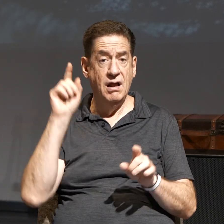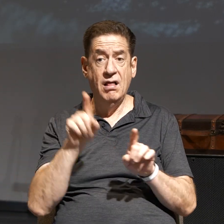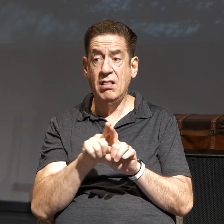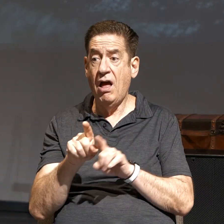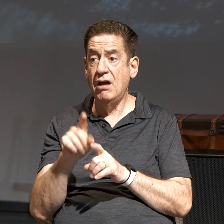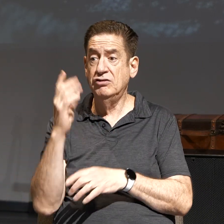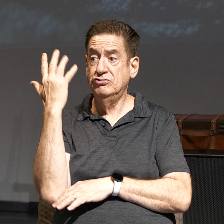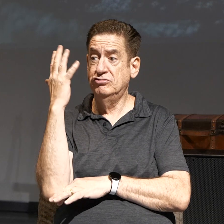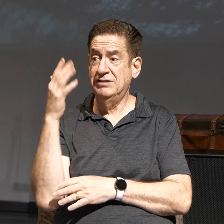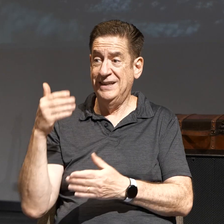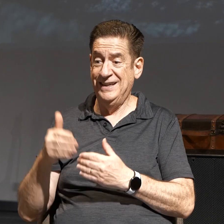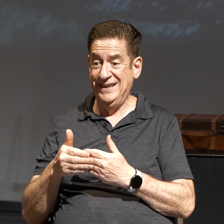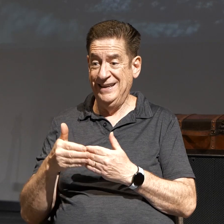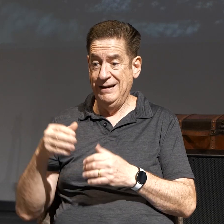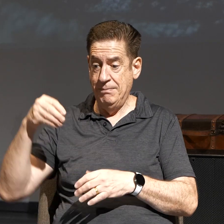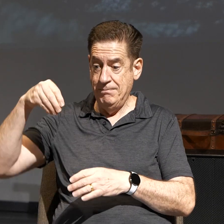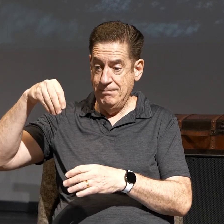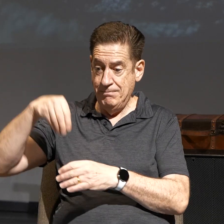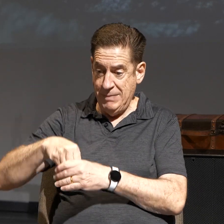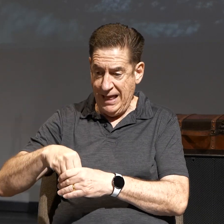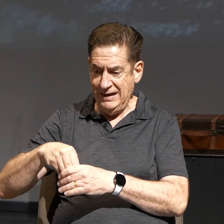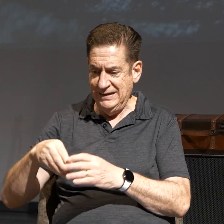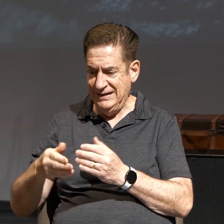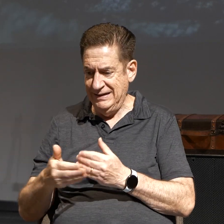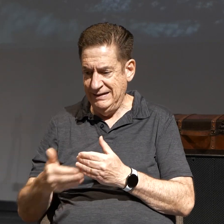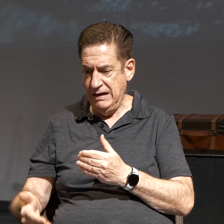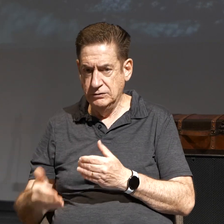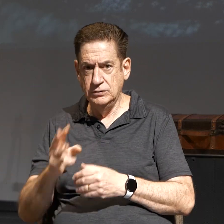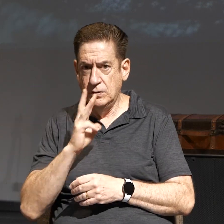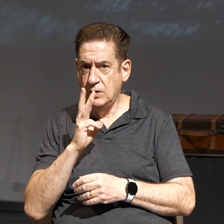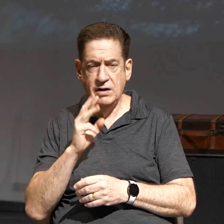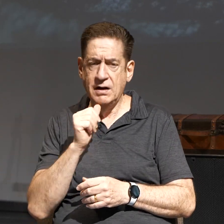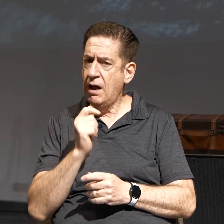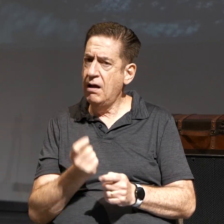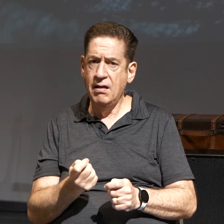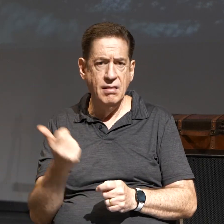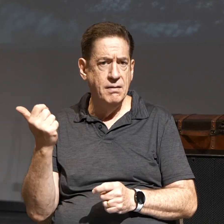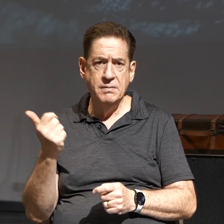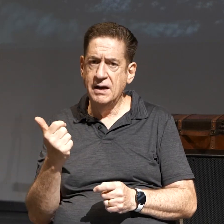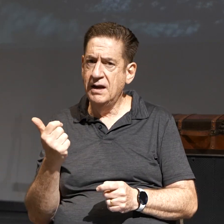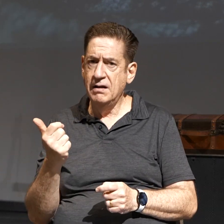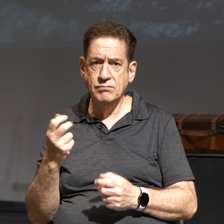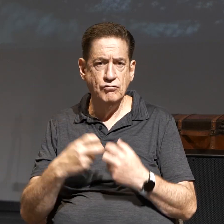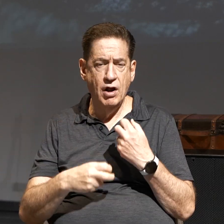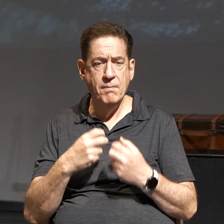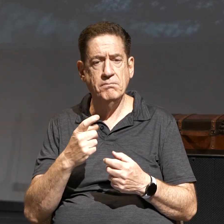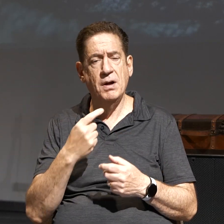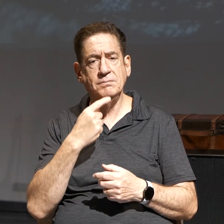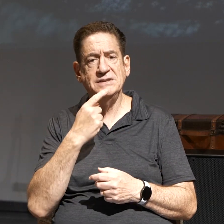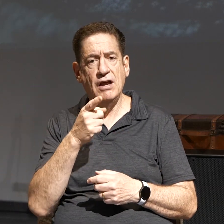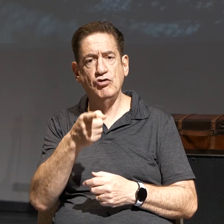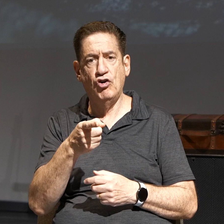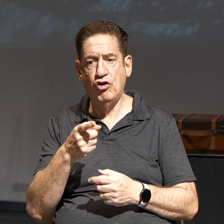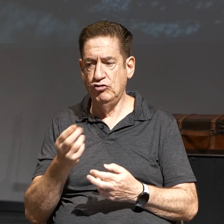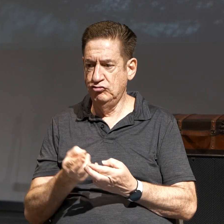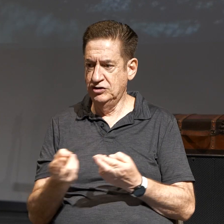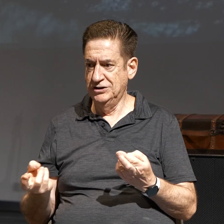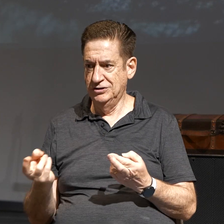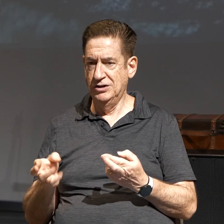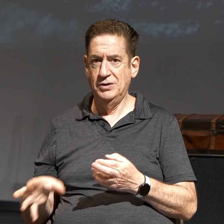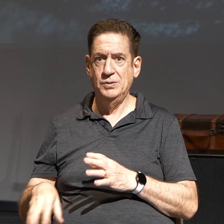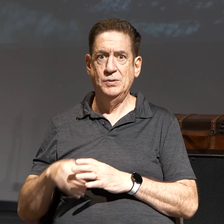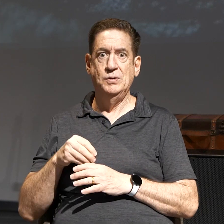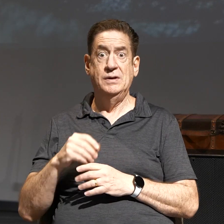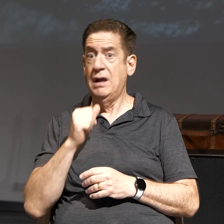planted by streams of water, meditation doesn't eliminate problems. This is what he's saying here, but gives you resources to not just